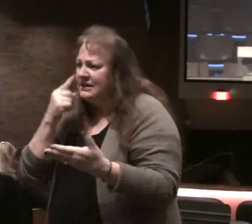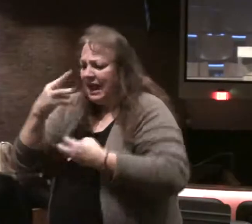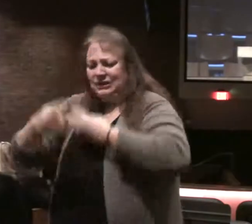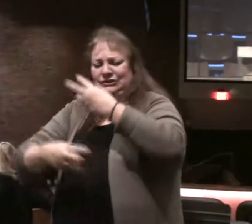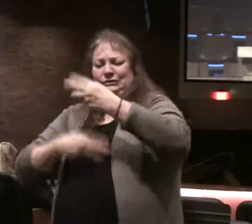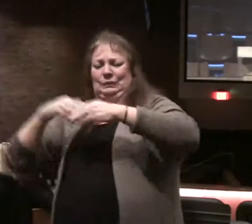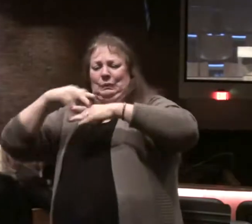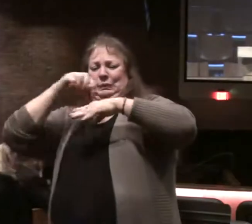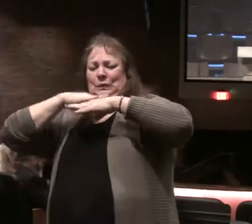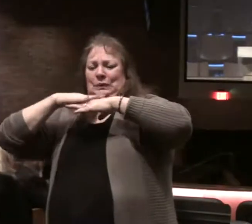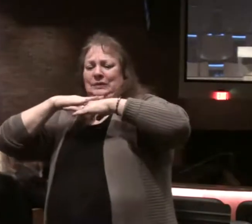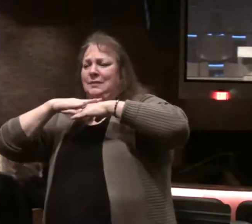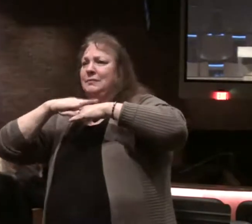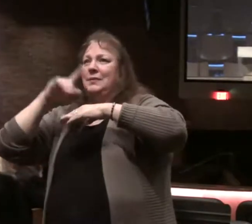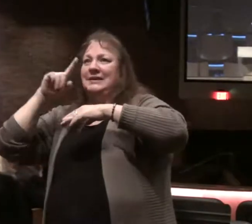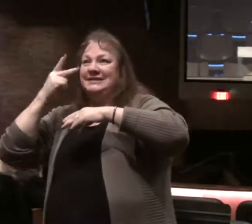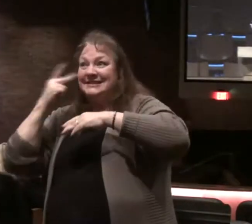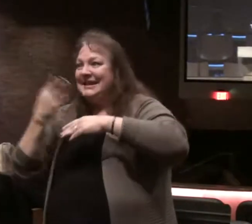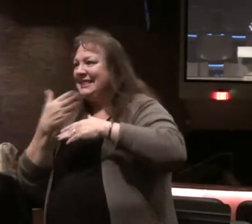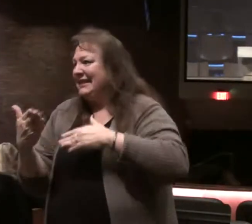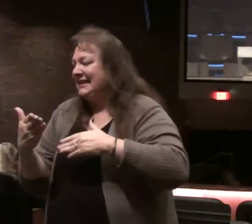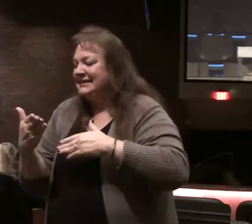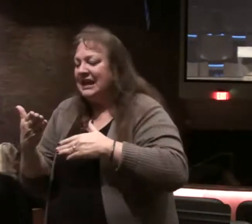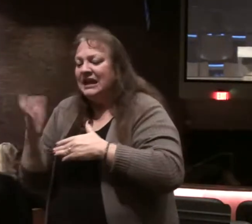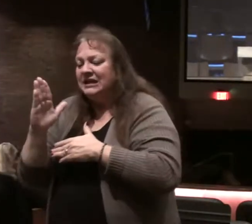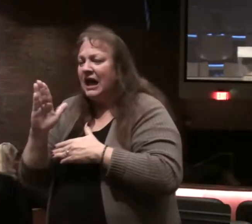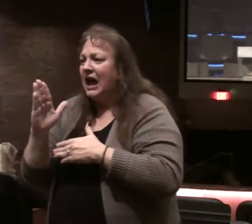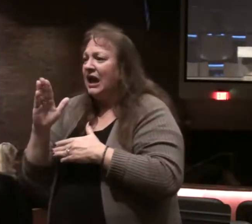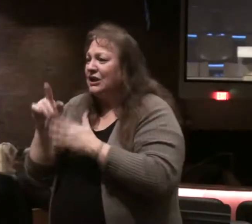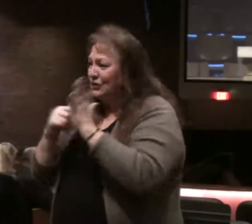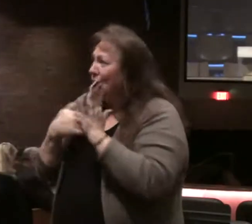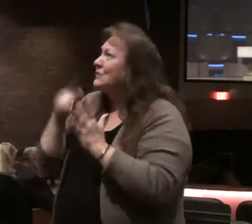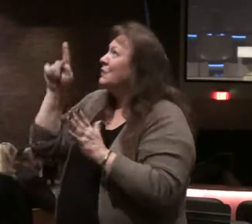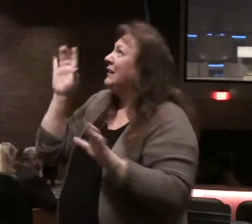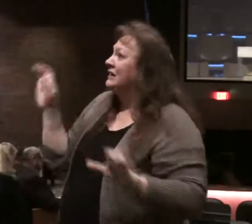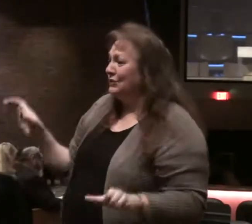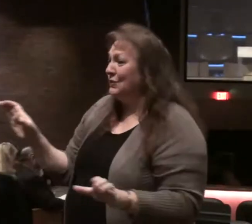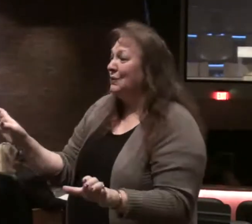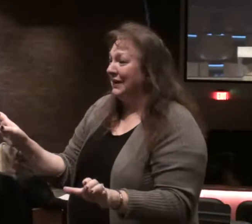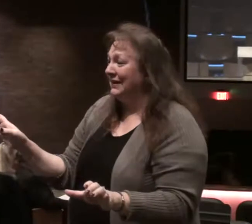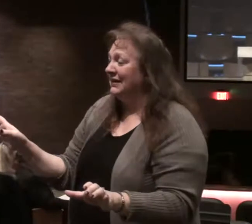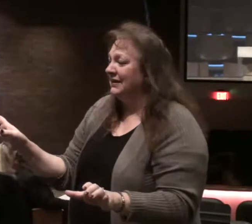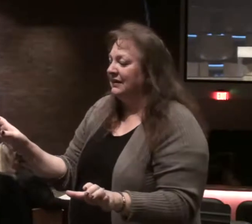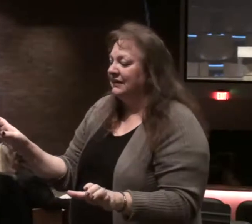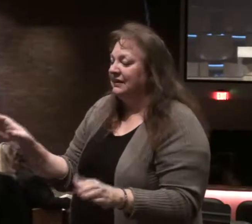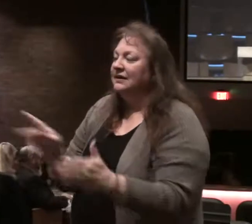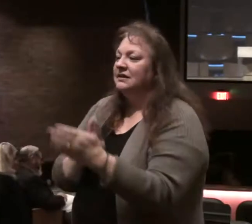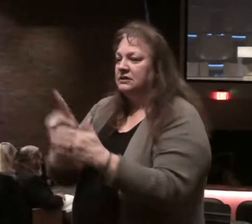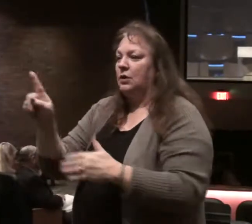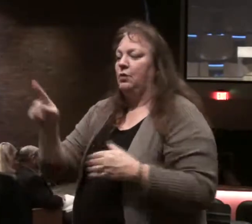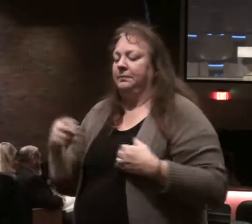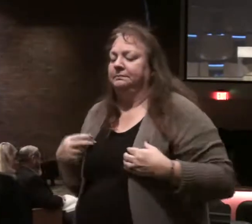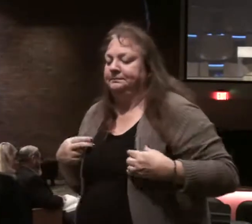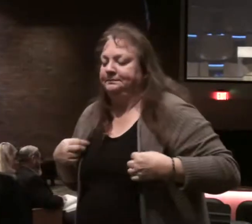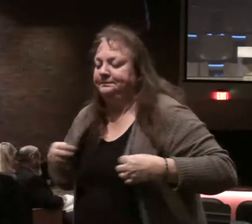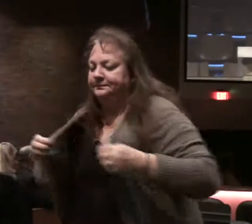world and the unseen world when God has revealed some of what He is doing. Go back to Psalm 1.